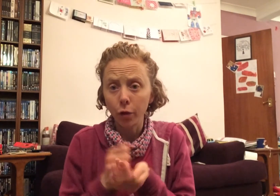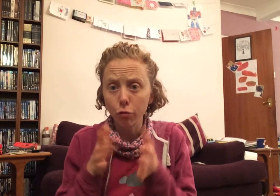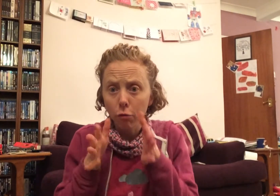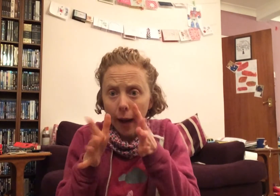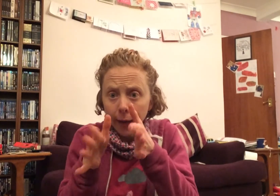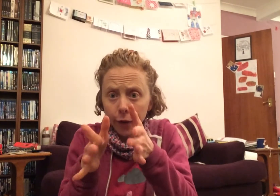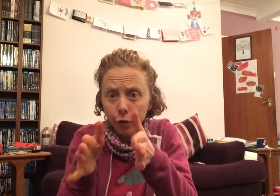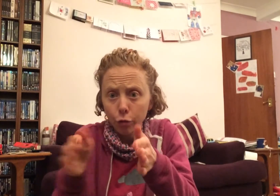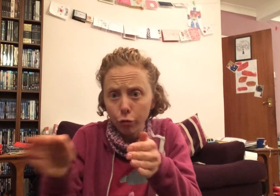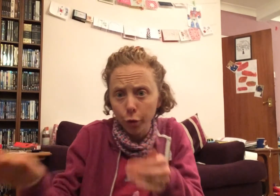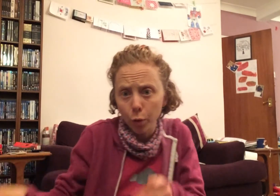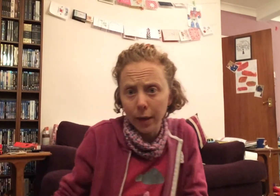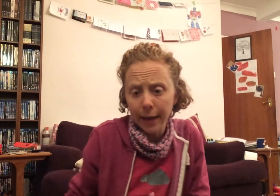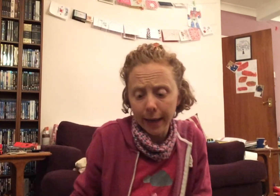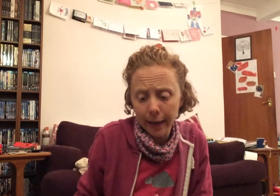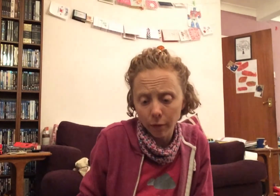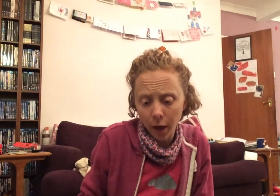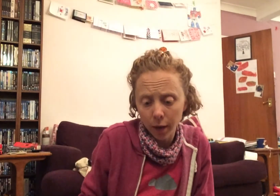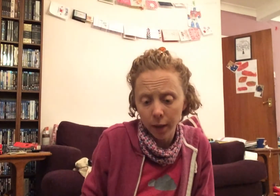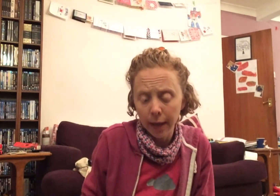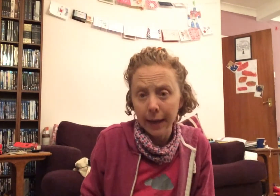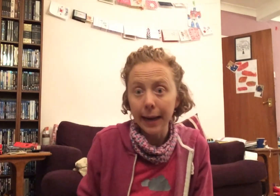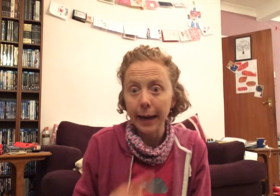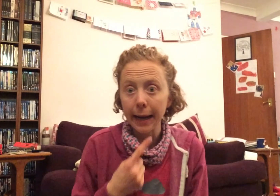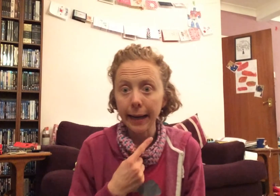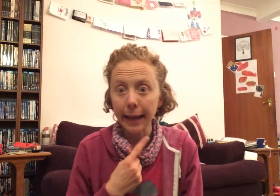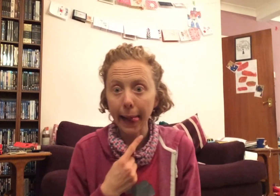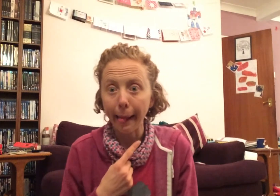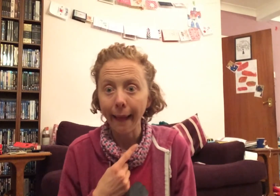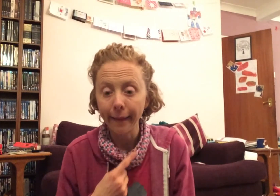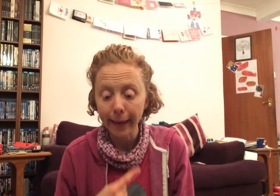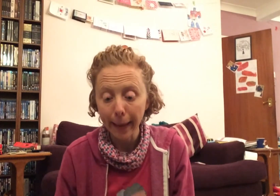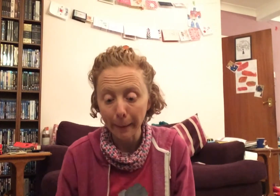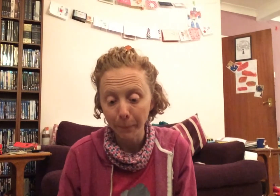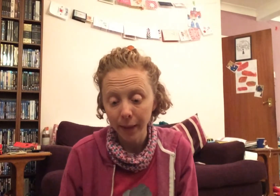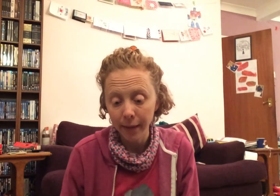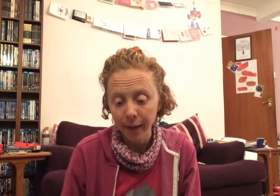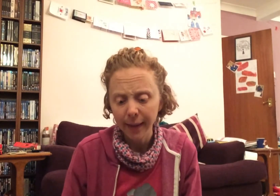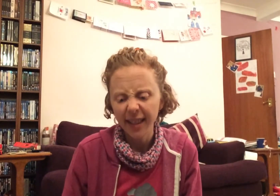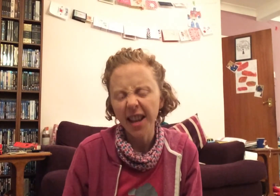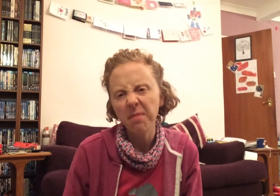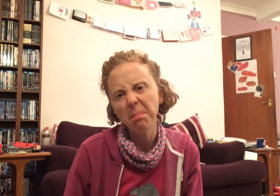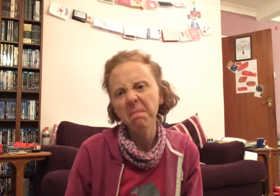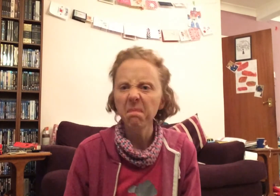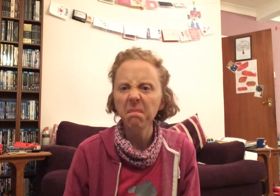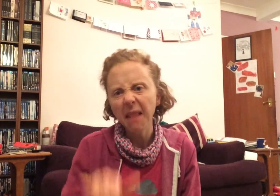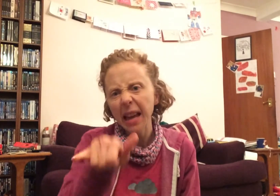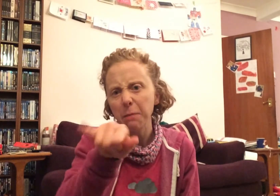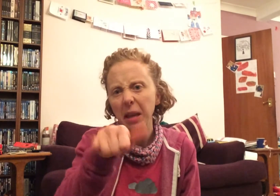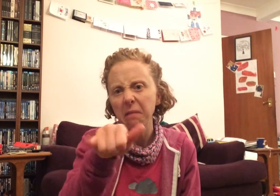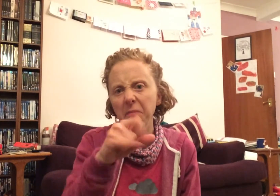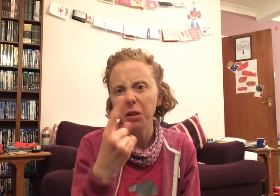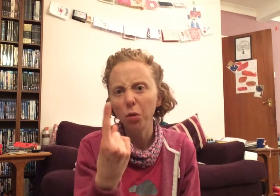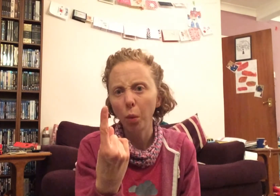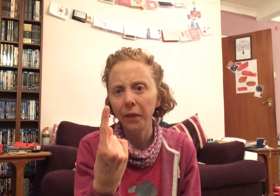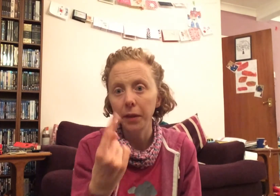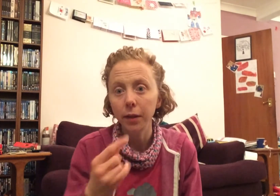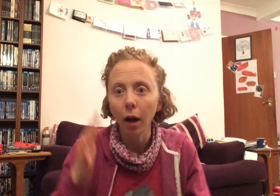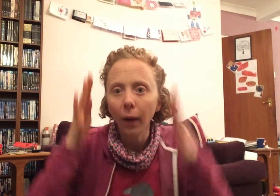dragon drew nearer, and licking his lips, said, Maybe this once I'll